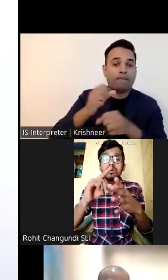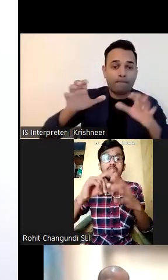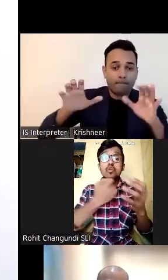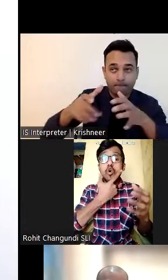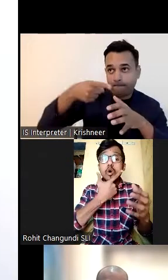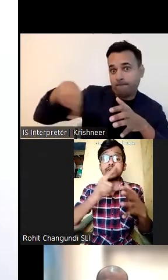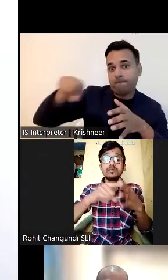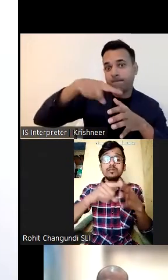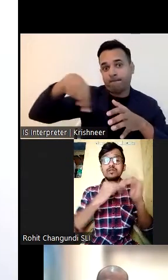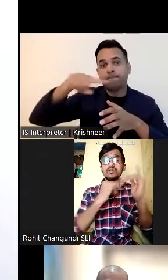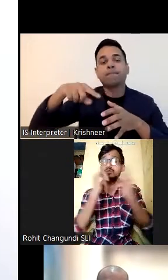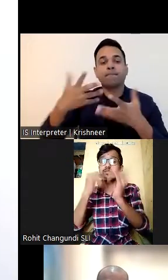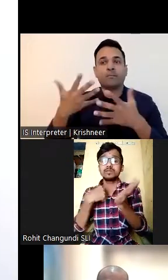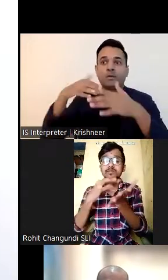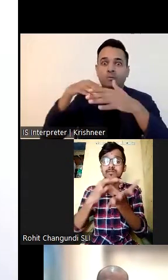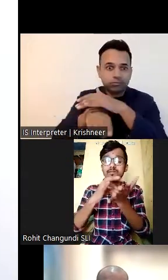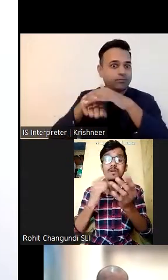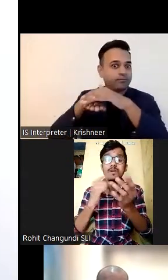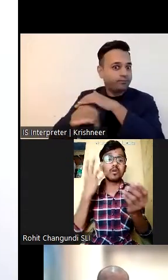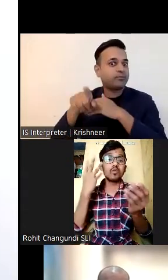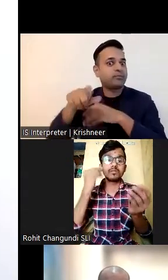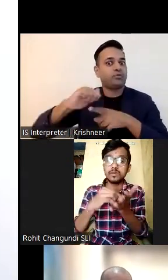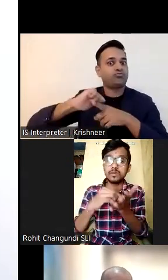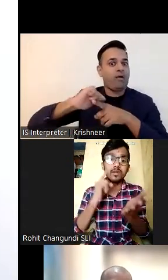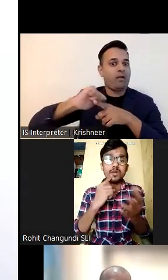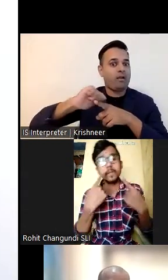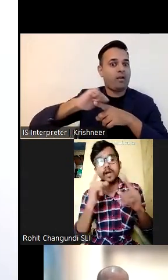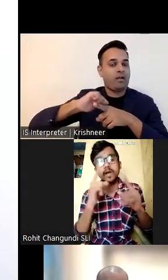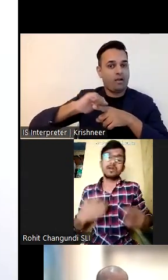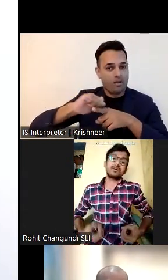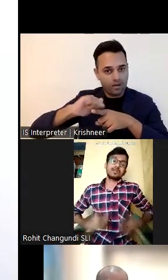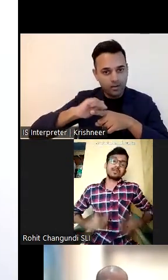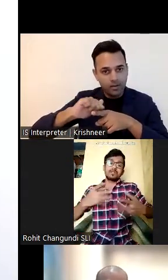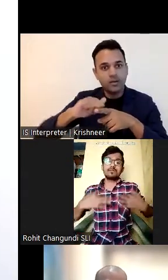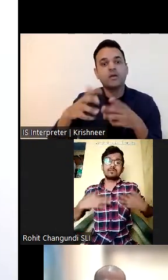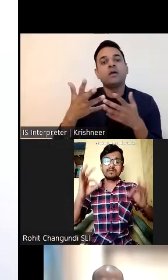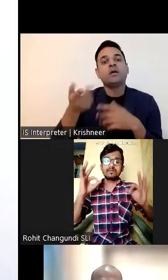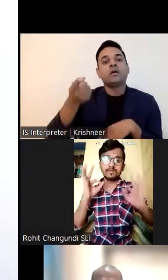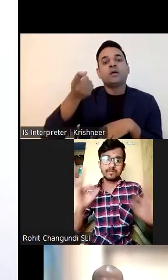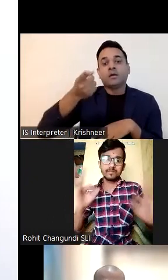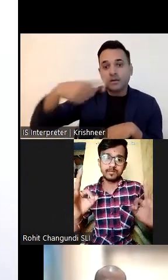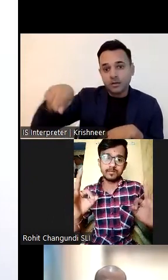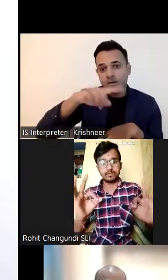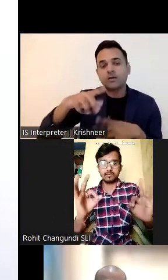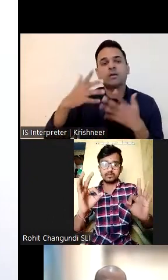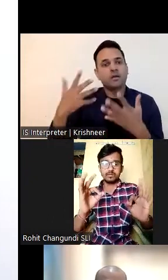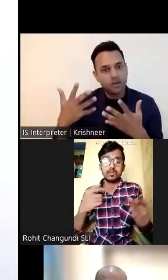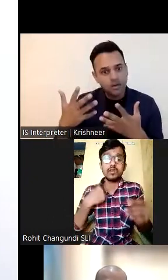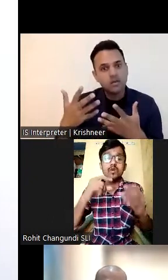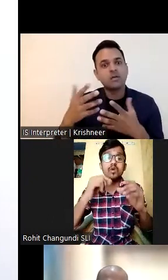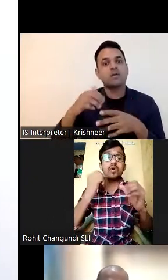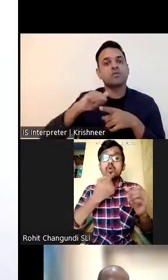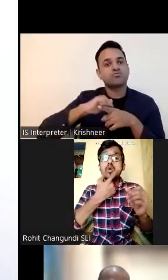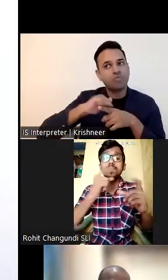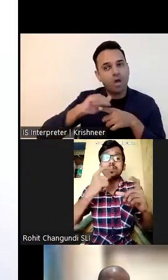This made me better prepared for the job interviews. After the completion of my training, my trainer informed me